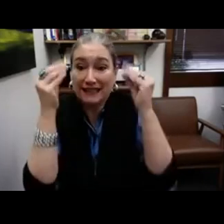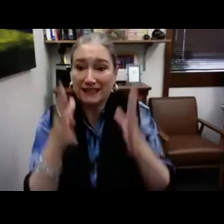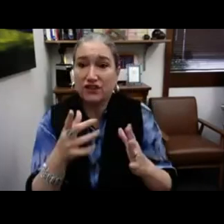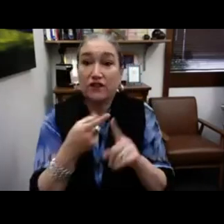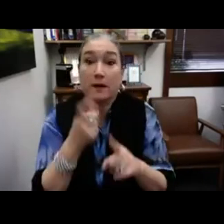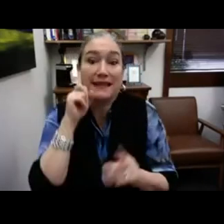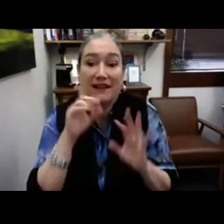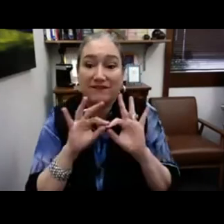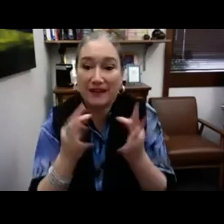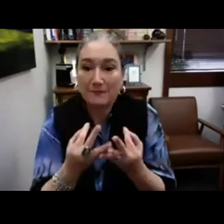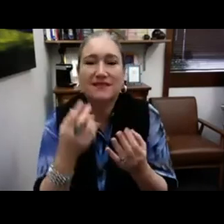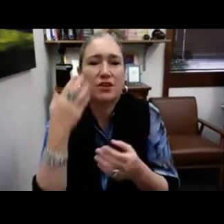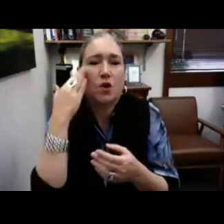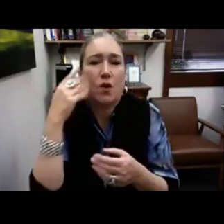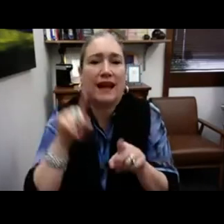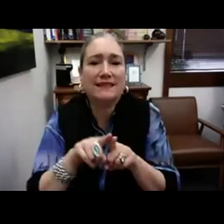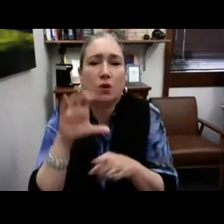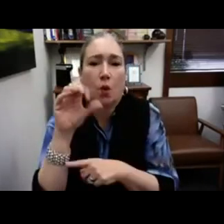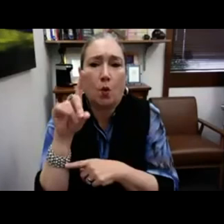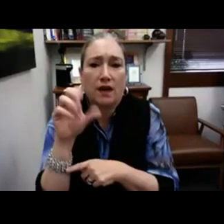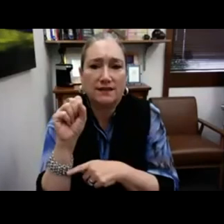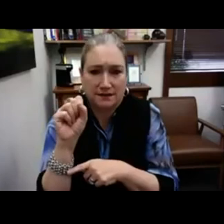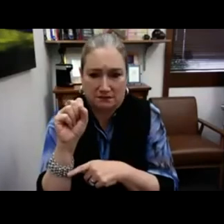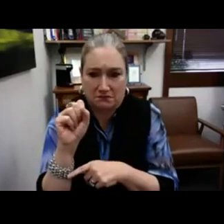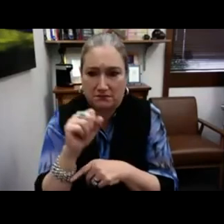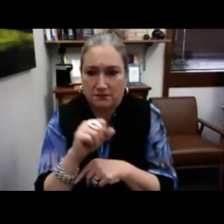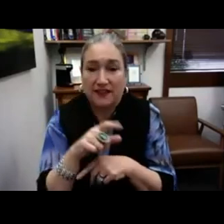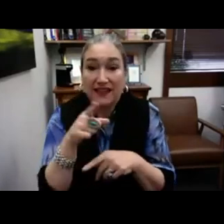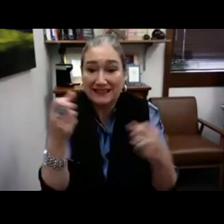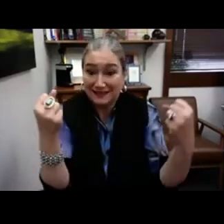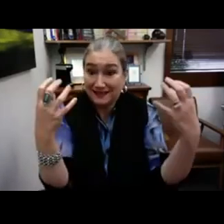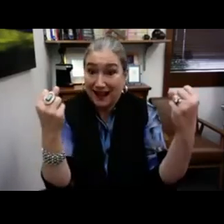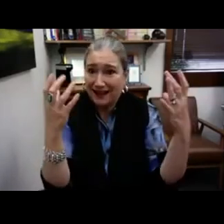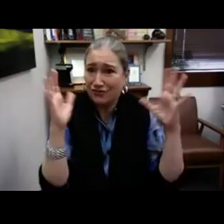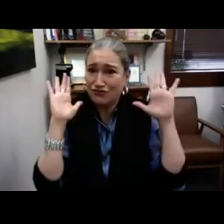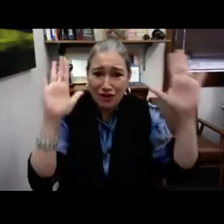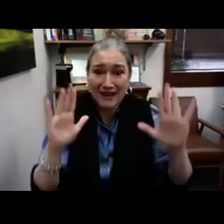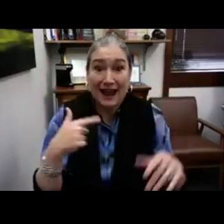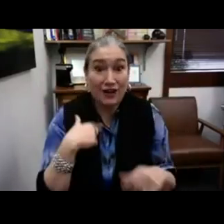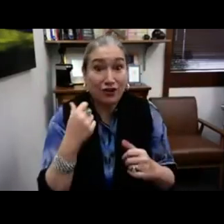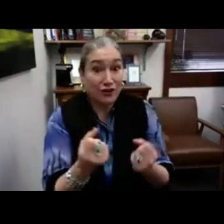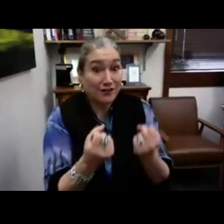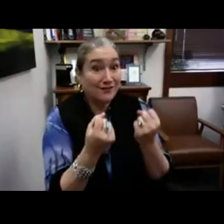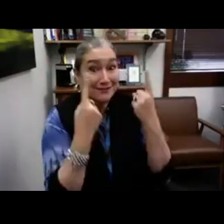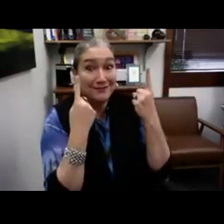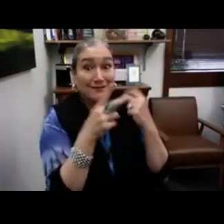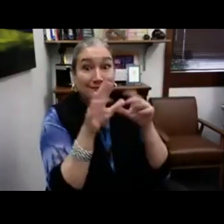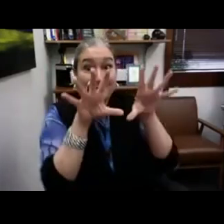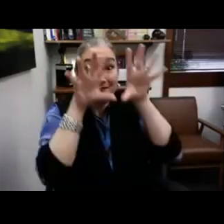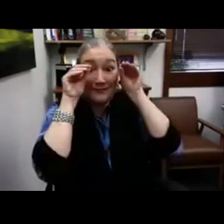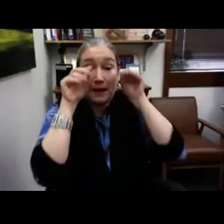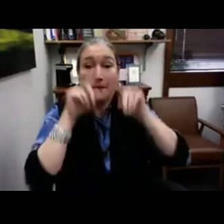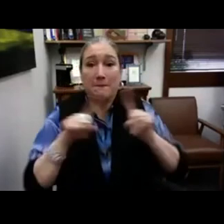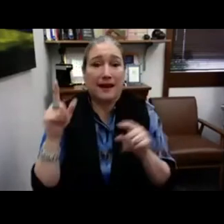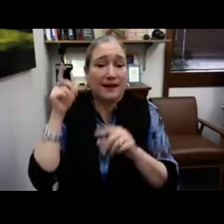fuzzy. There was two other hearing teachers from deaf families, which we call CODAs. They signed great.